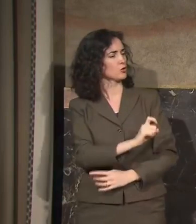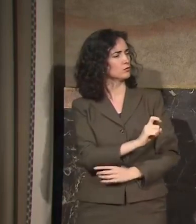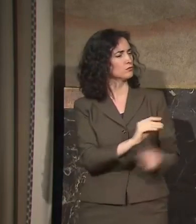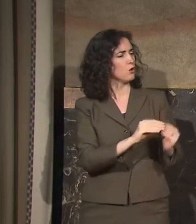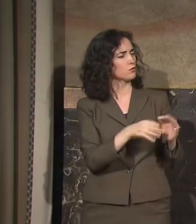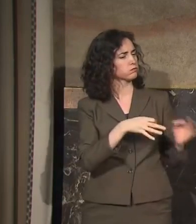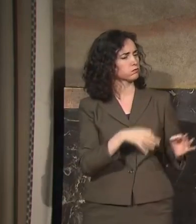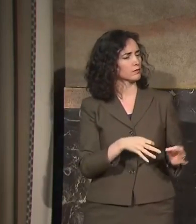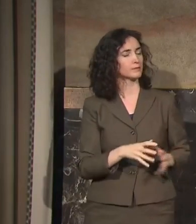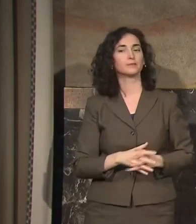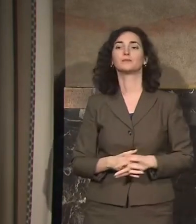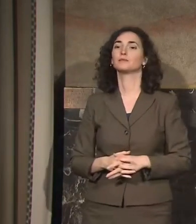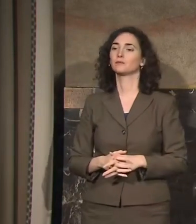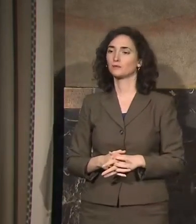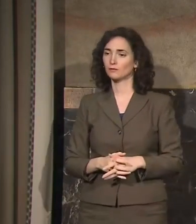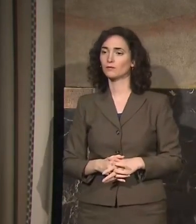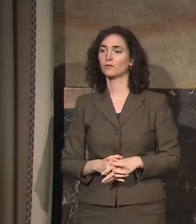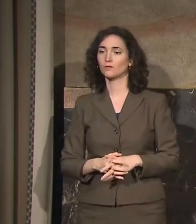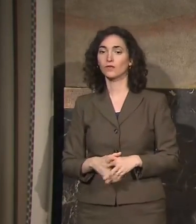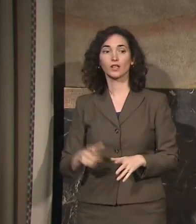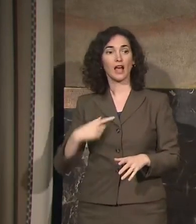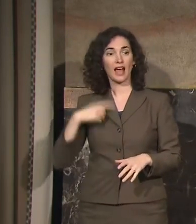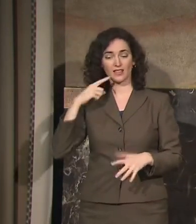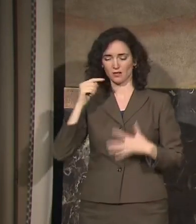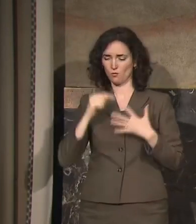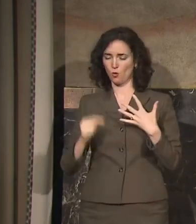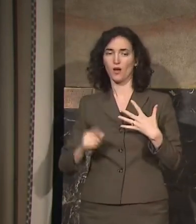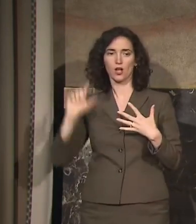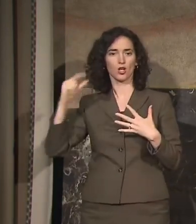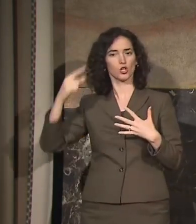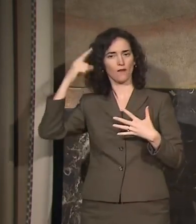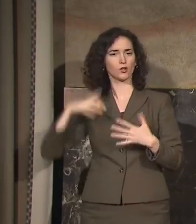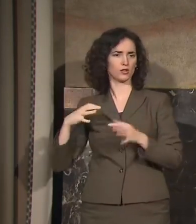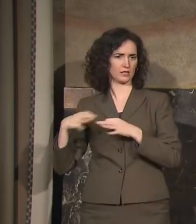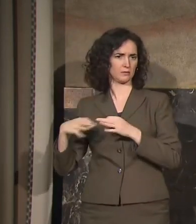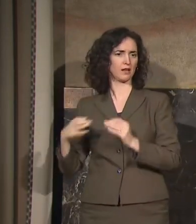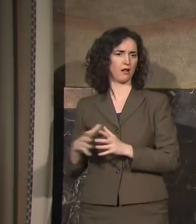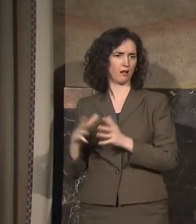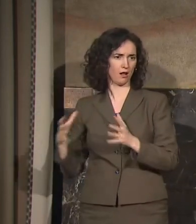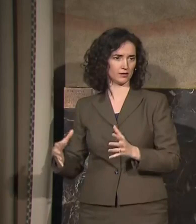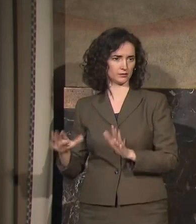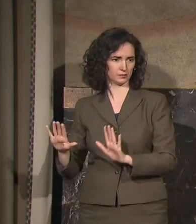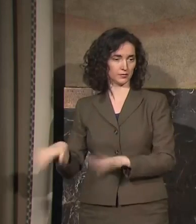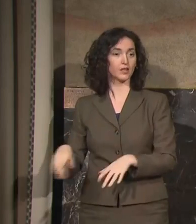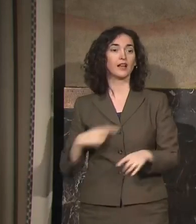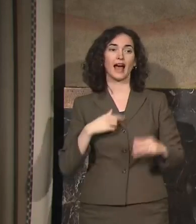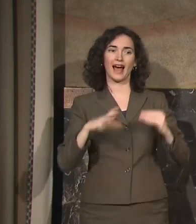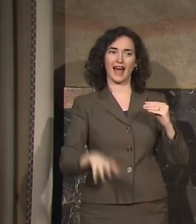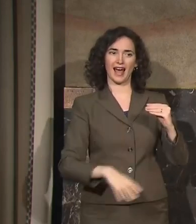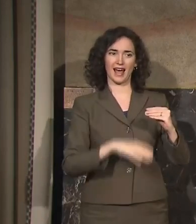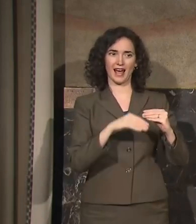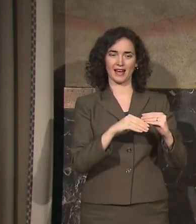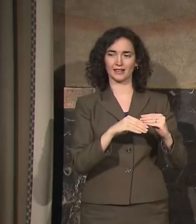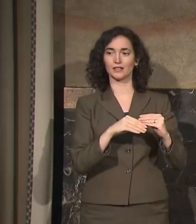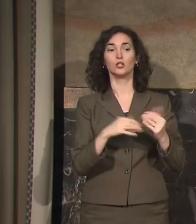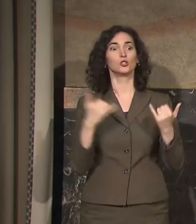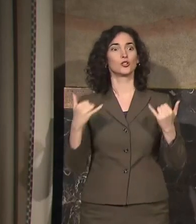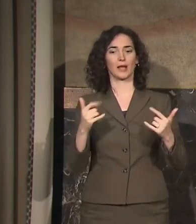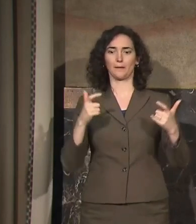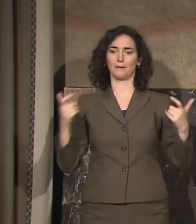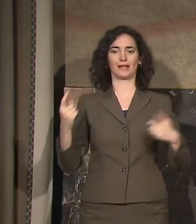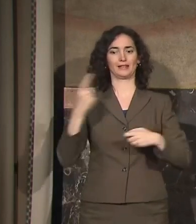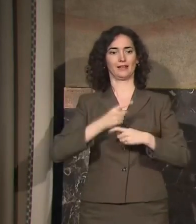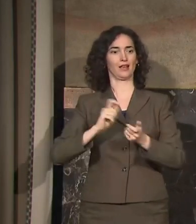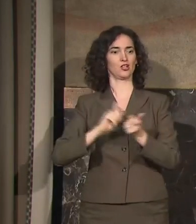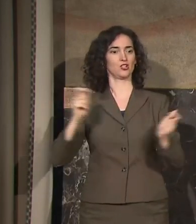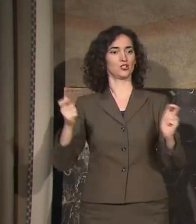So I think that the governor covered a lot of the ground. You know, what I would add, you know, we're talking about today being a day of a lot of milestones. One